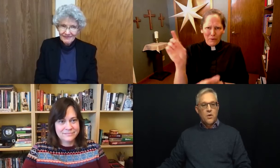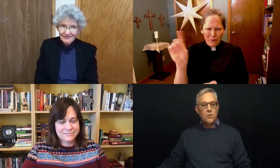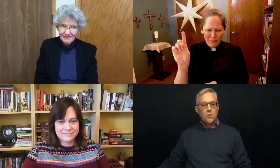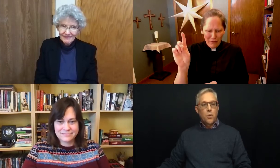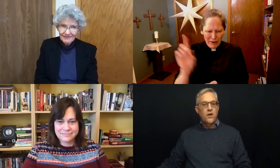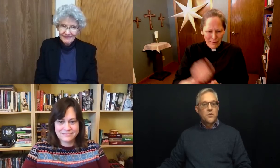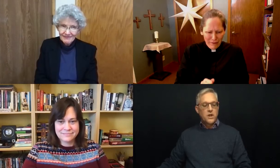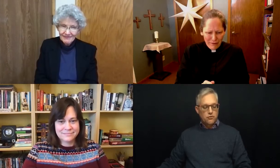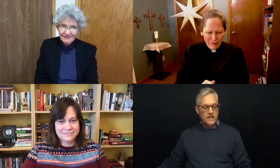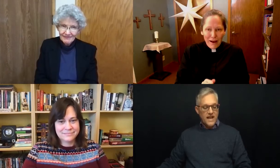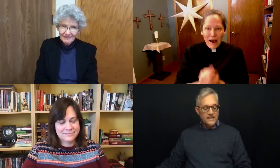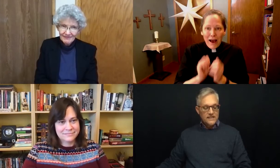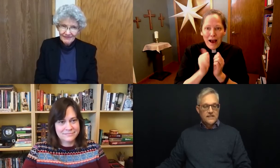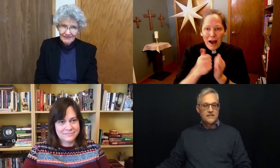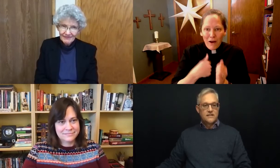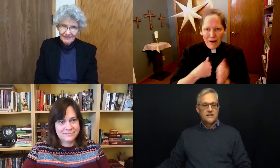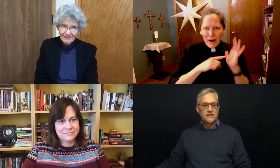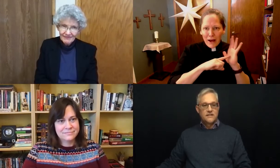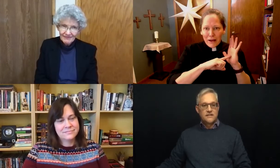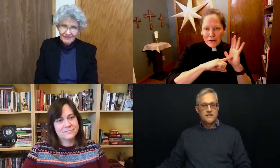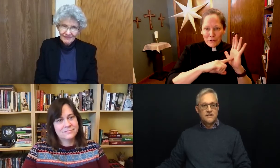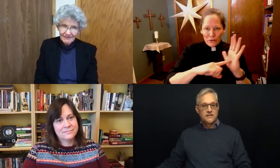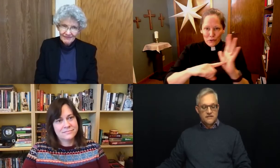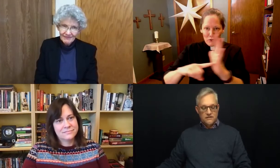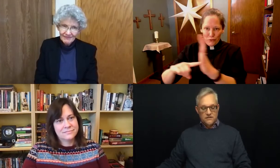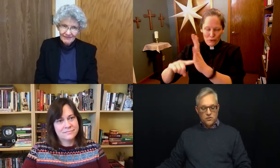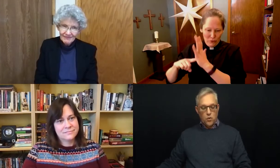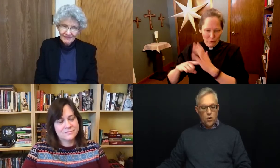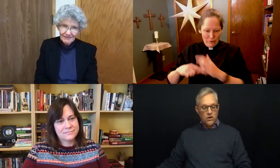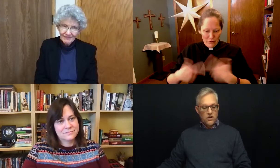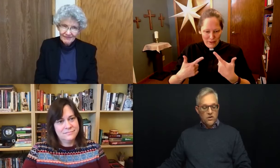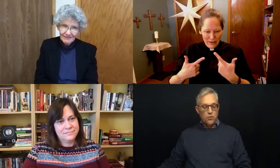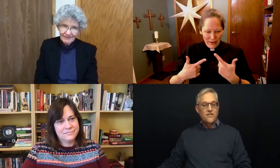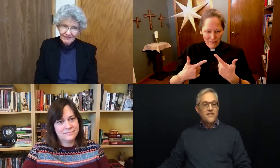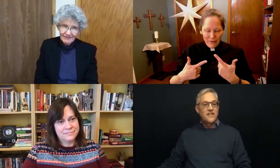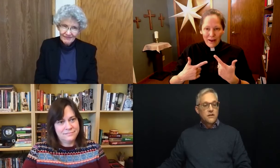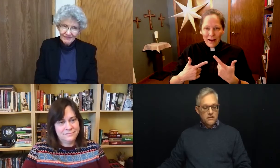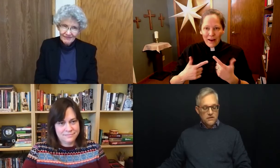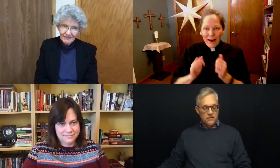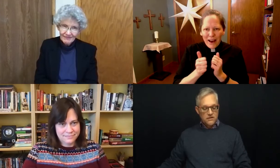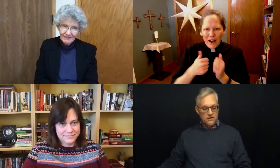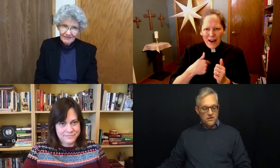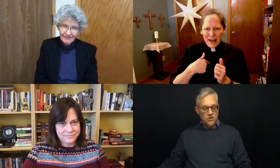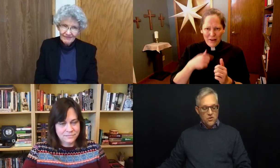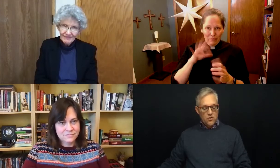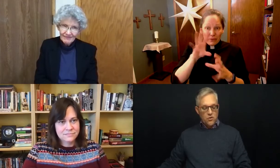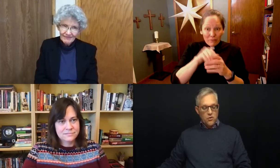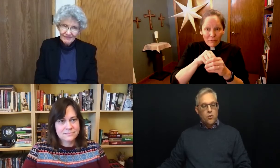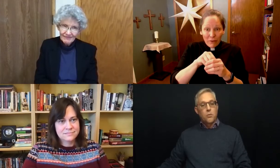Where can we create or reveal or be